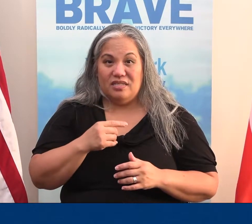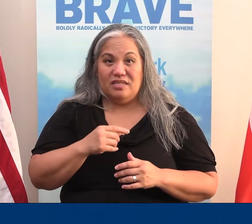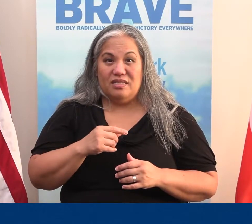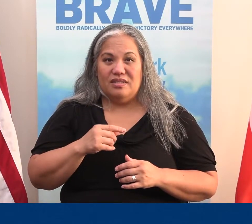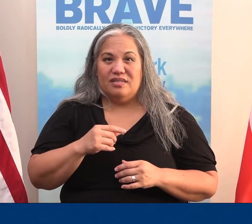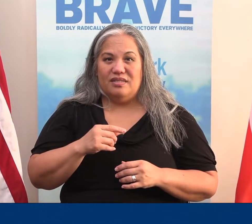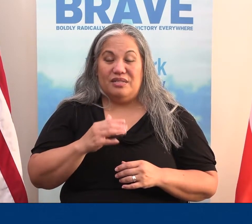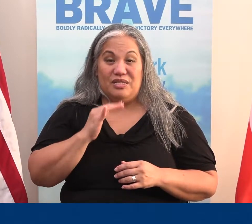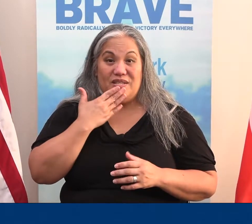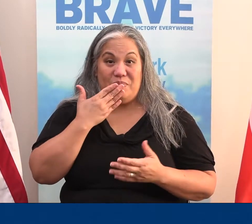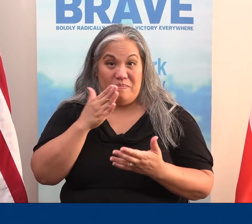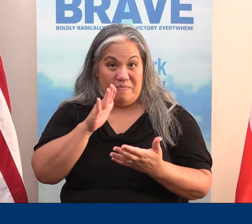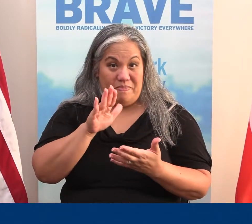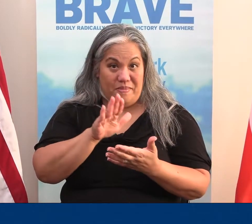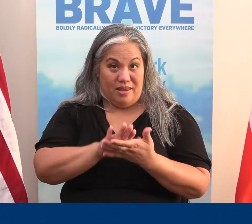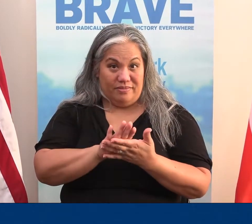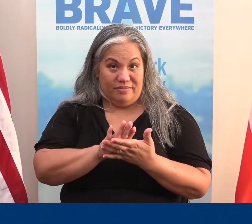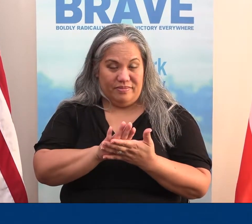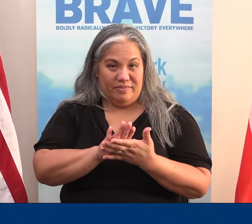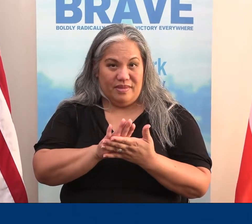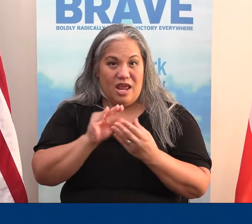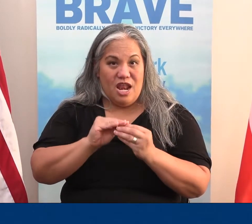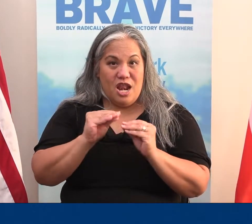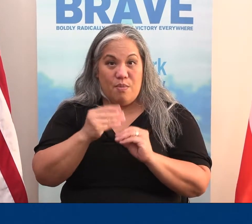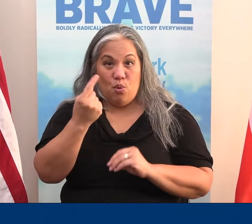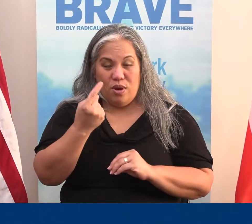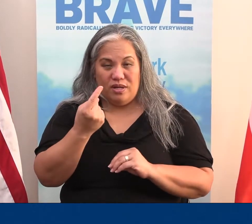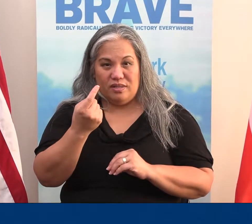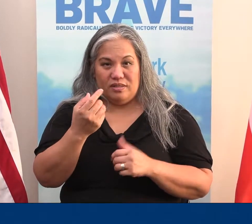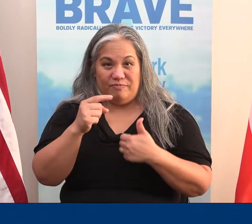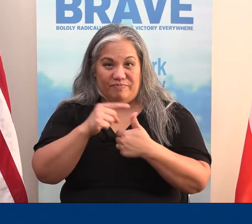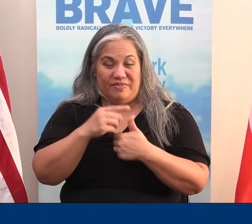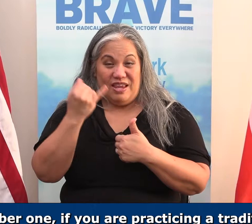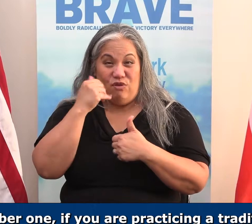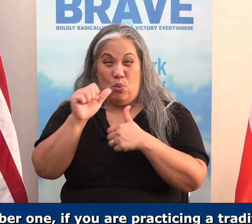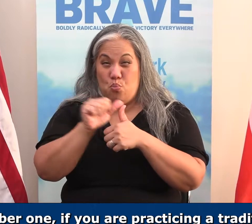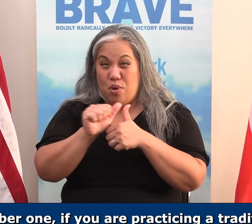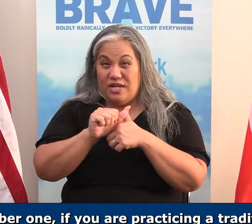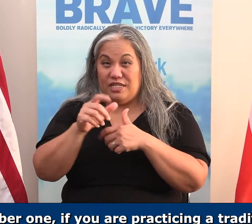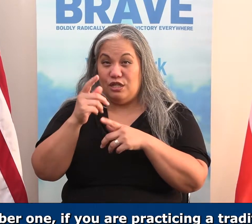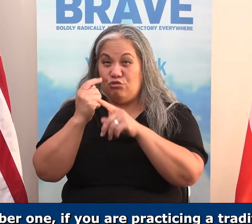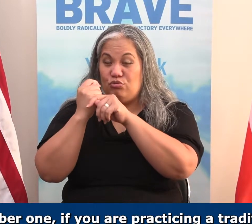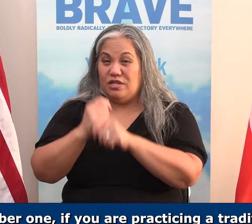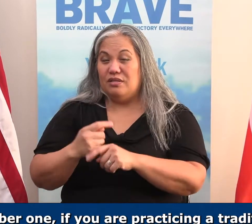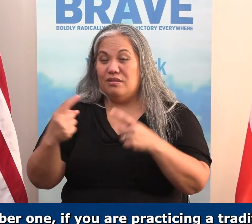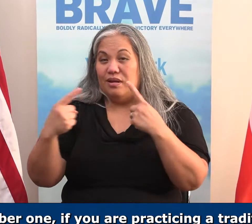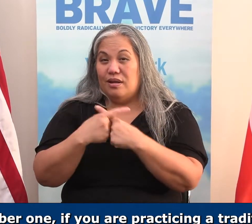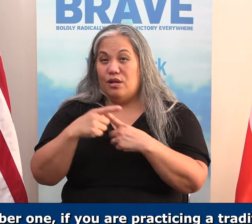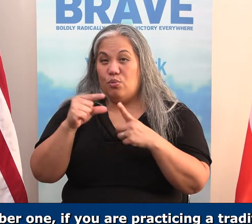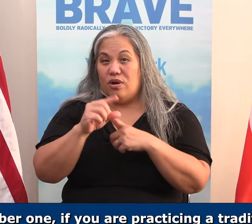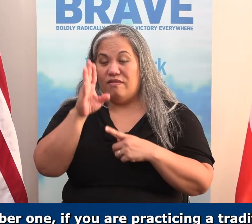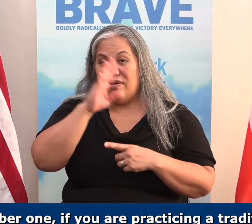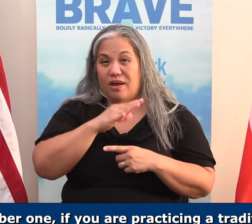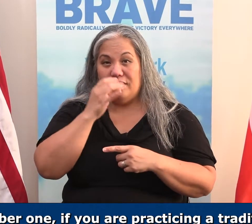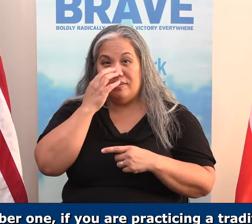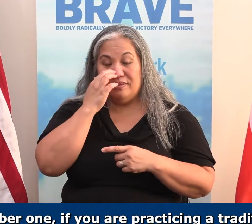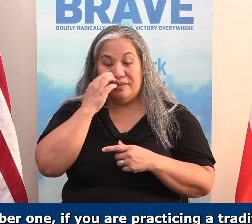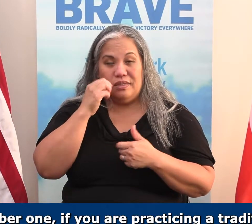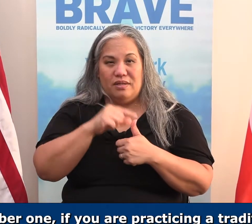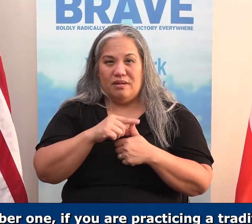says that's bad. number one, if you are practicing a tradition that contradicts the